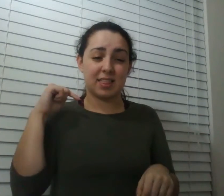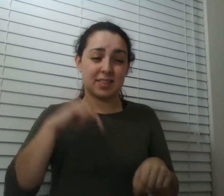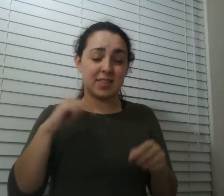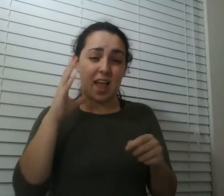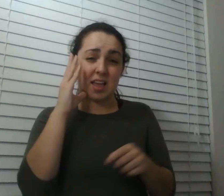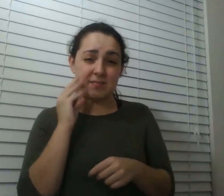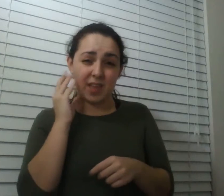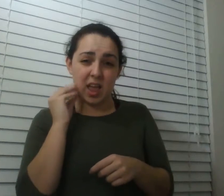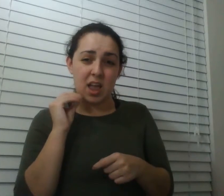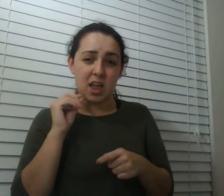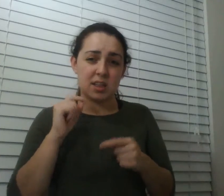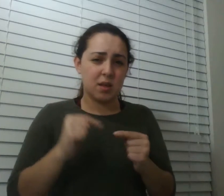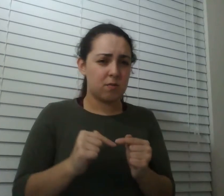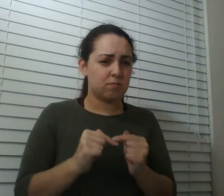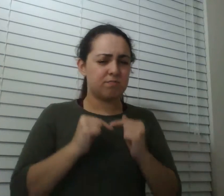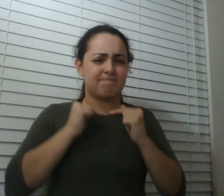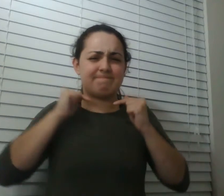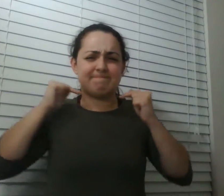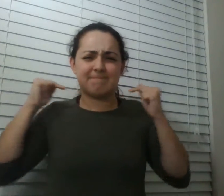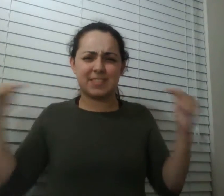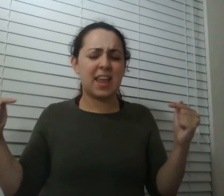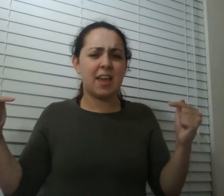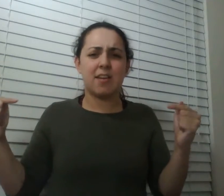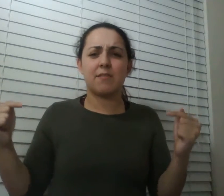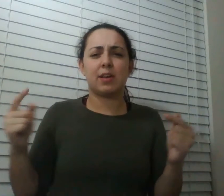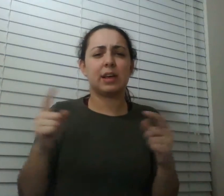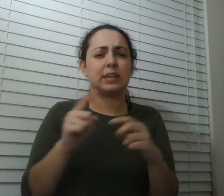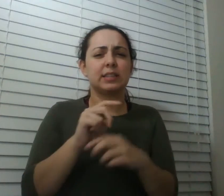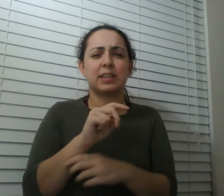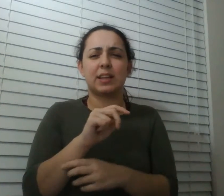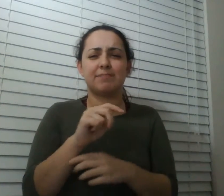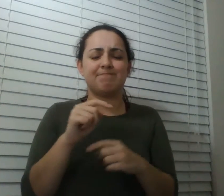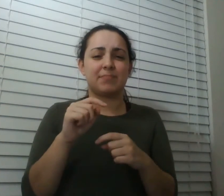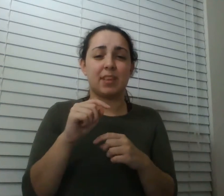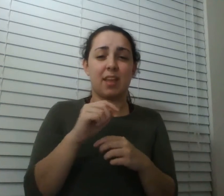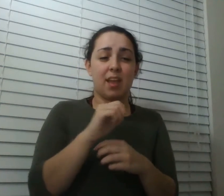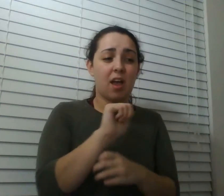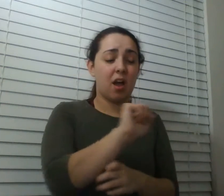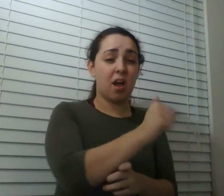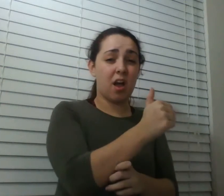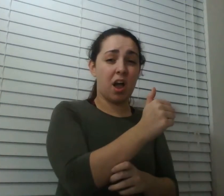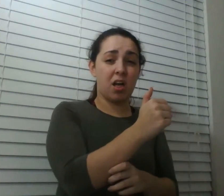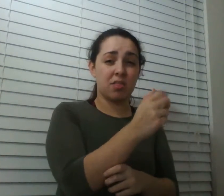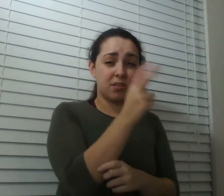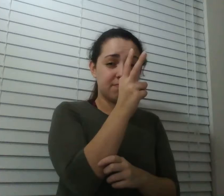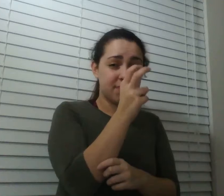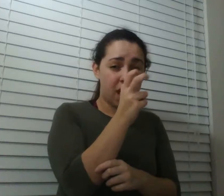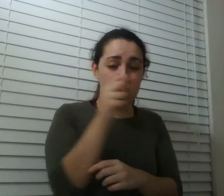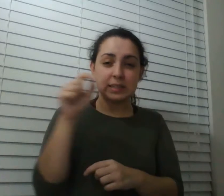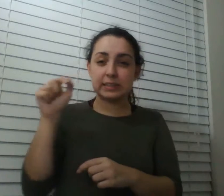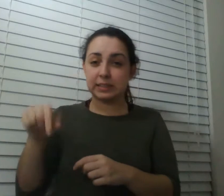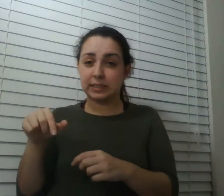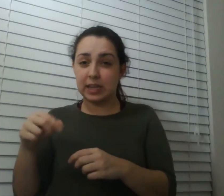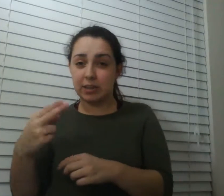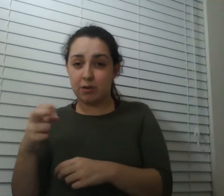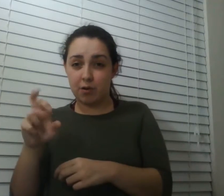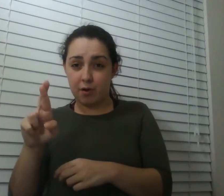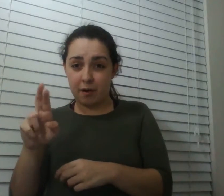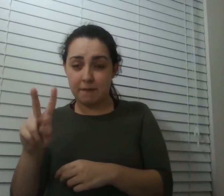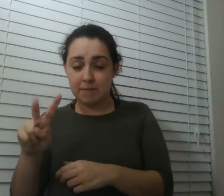from a bumblebee honeybee sweat bee yellow jacket paper wasp and once the pain subsided he thought man i need to study